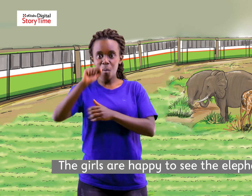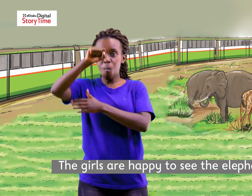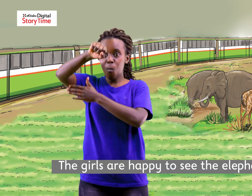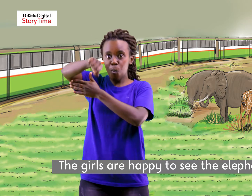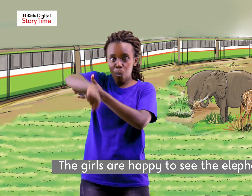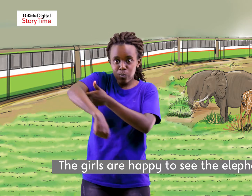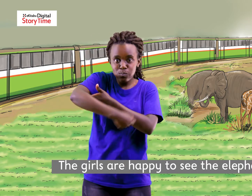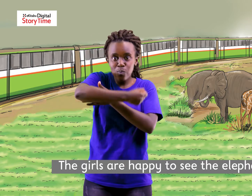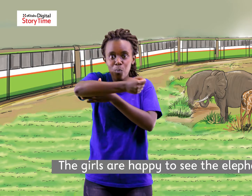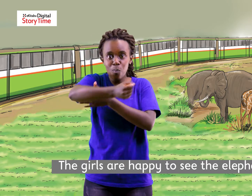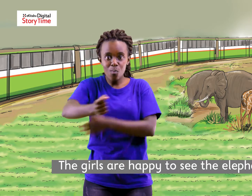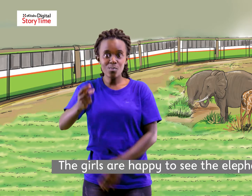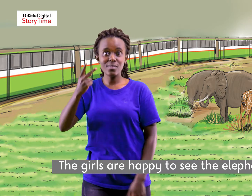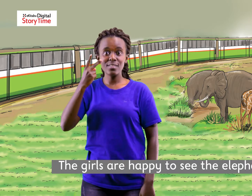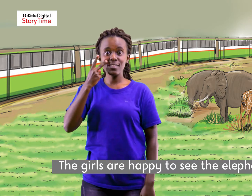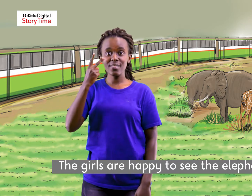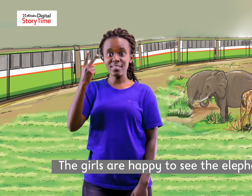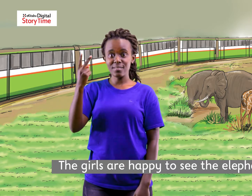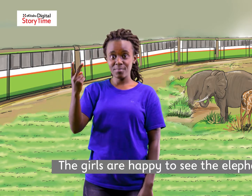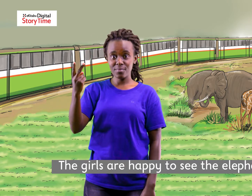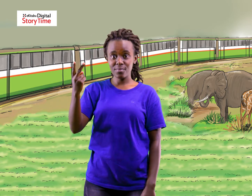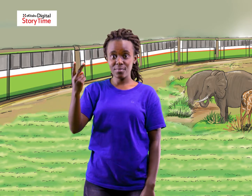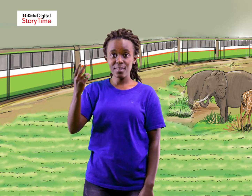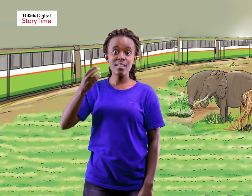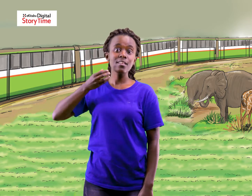The girls are happy to see the elephants.